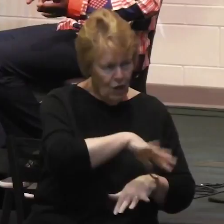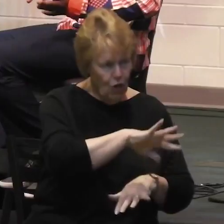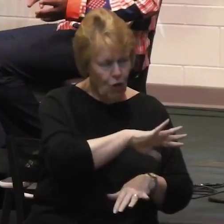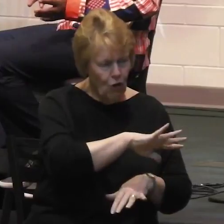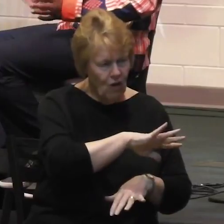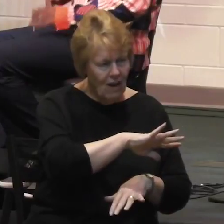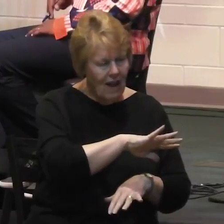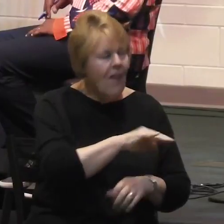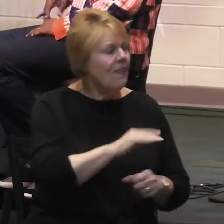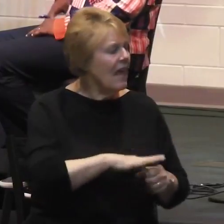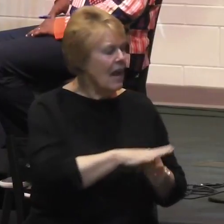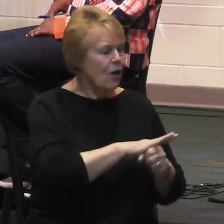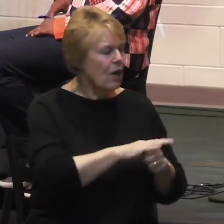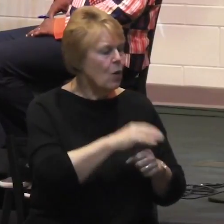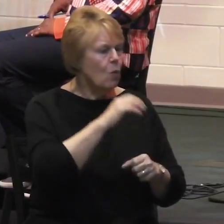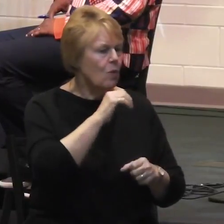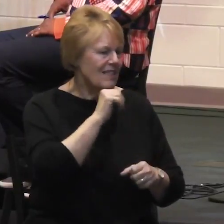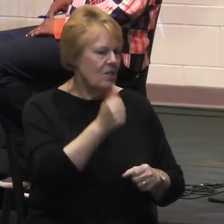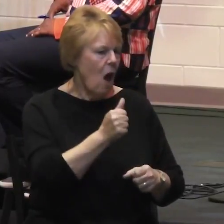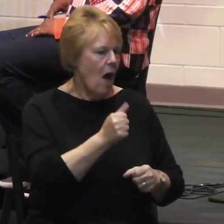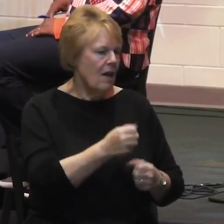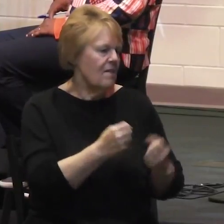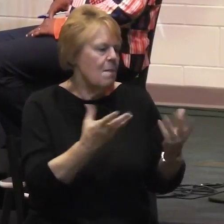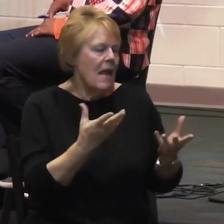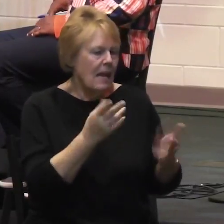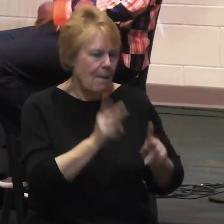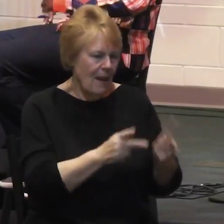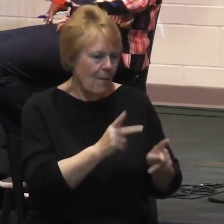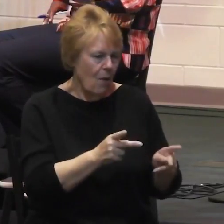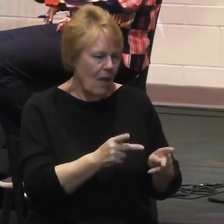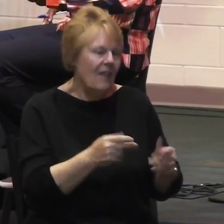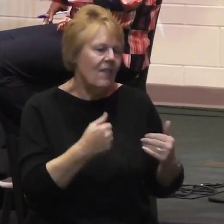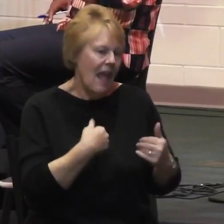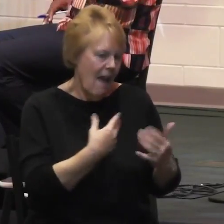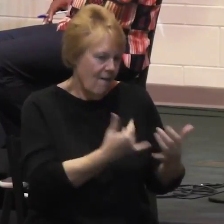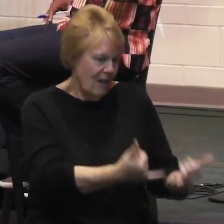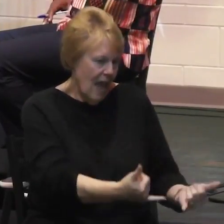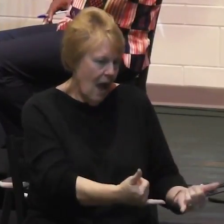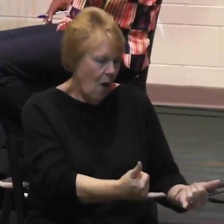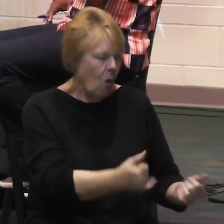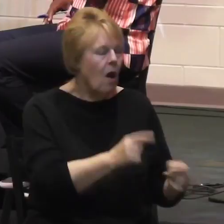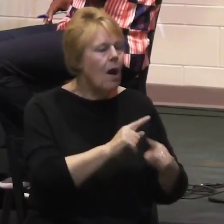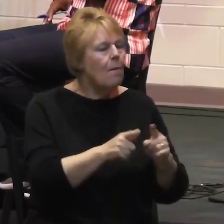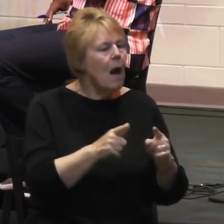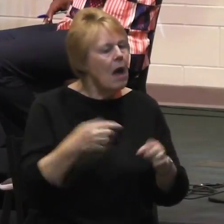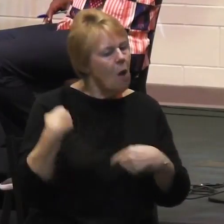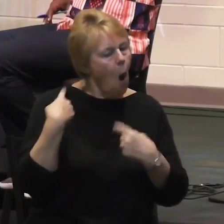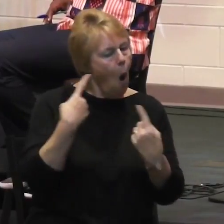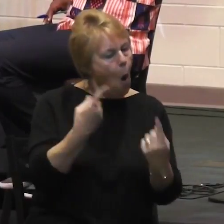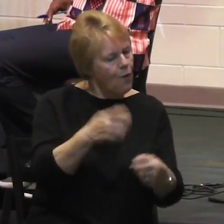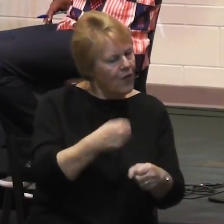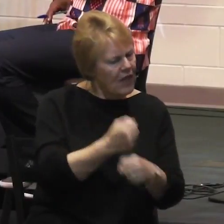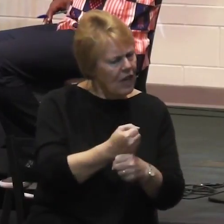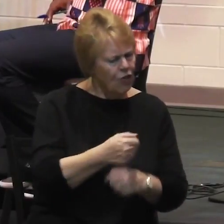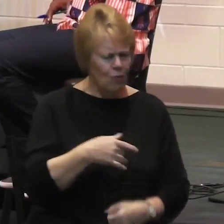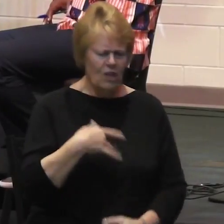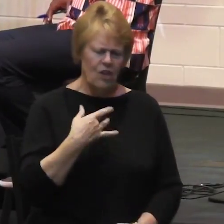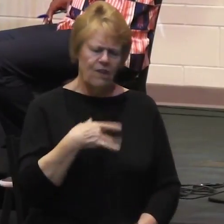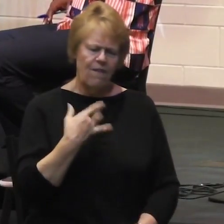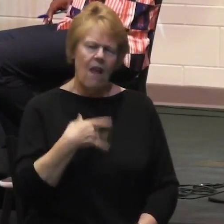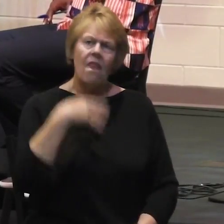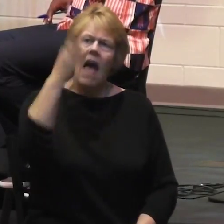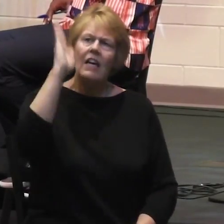as it is right now. But over the years, we just sensed that God intentionally sent us to this place.